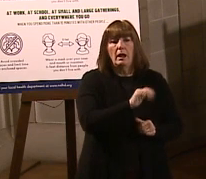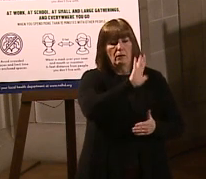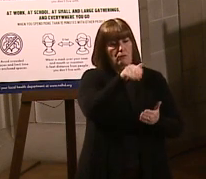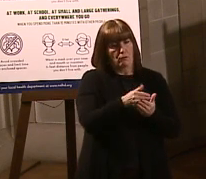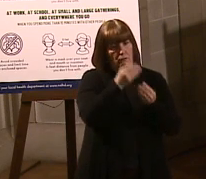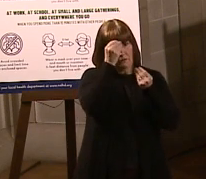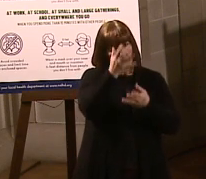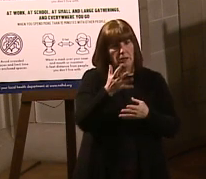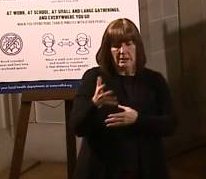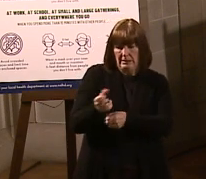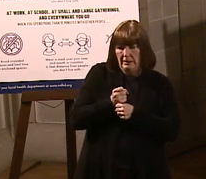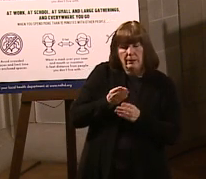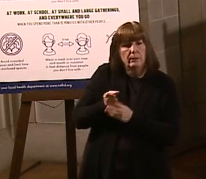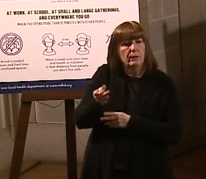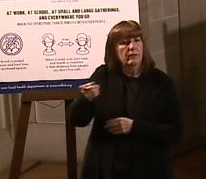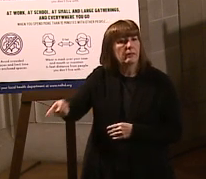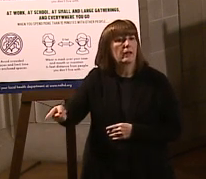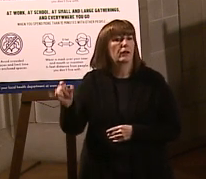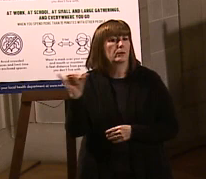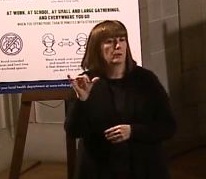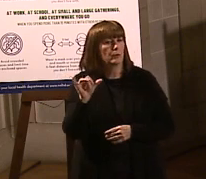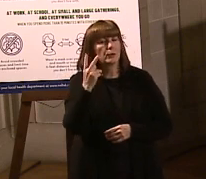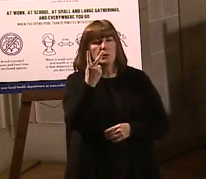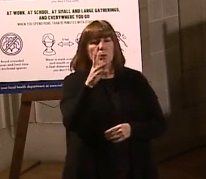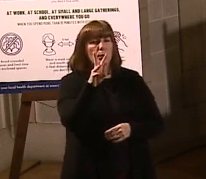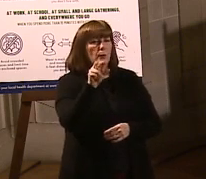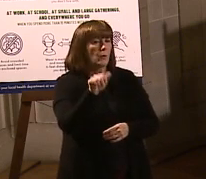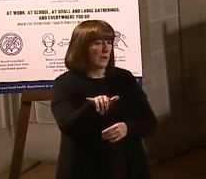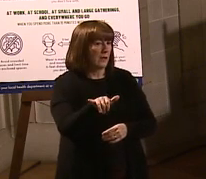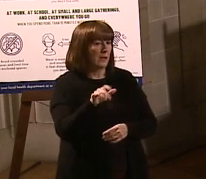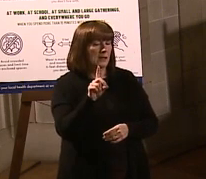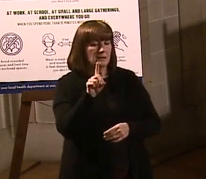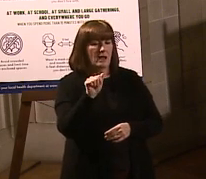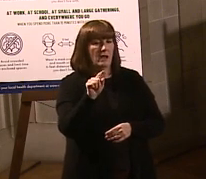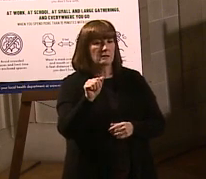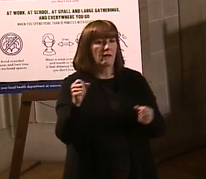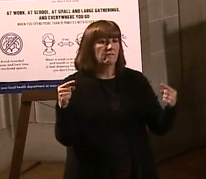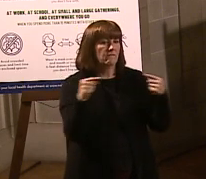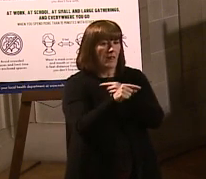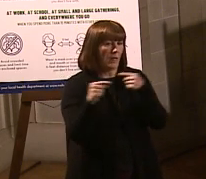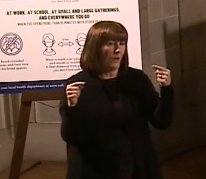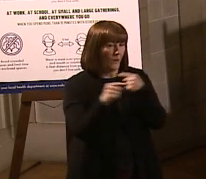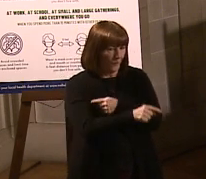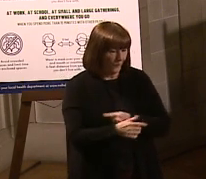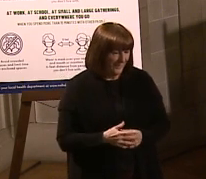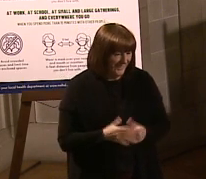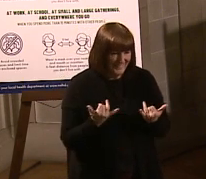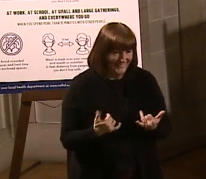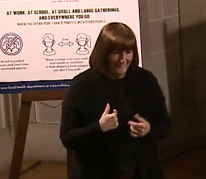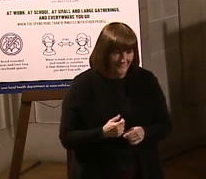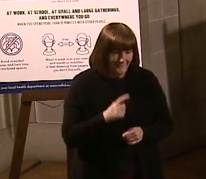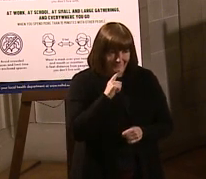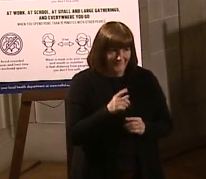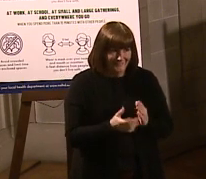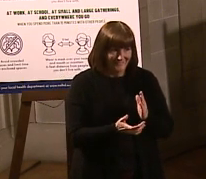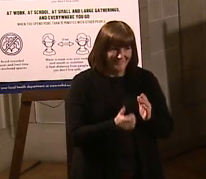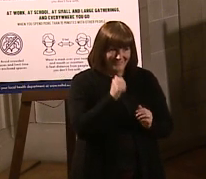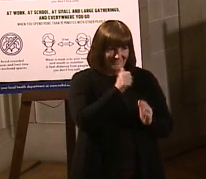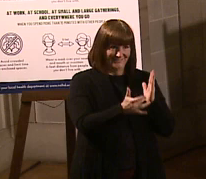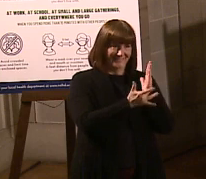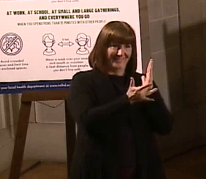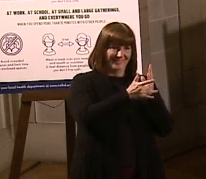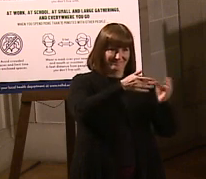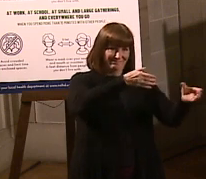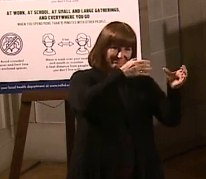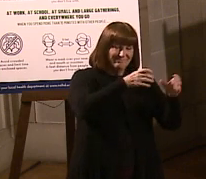information through that as well, through a two-way data flow. I'm talking outside my lane right now. A two-way data flow